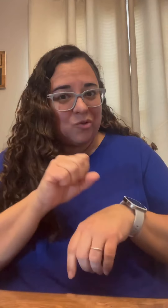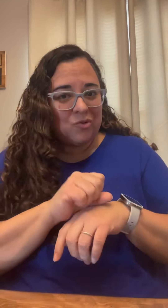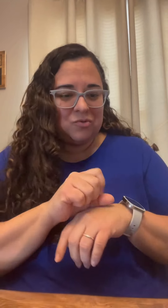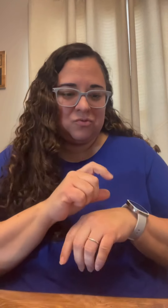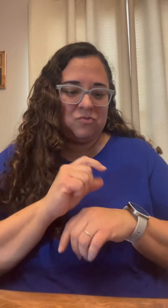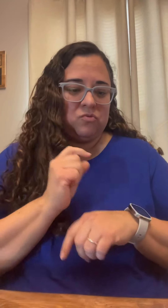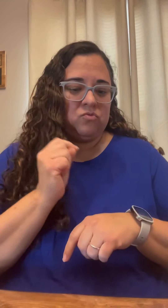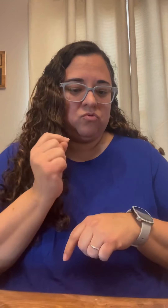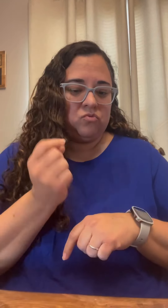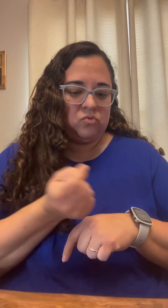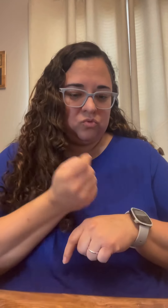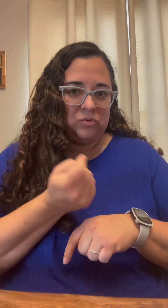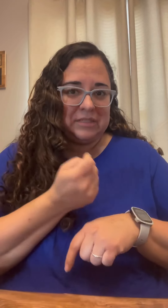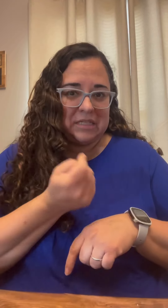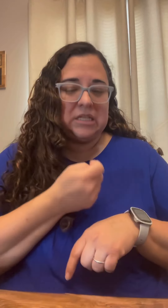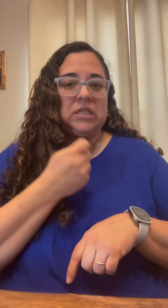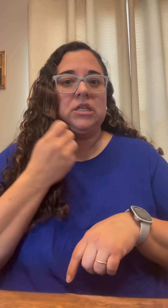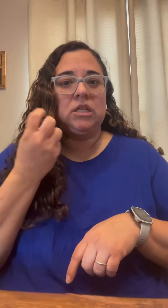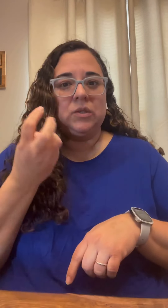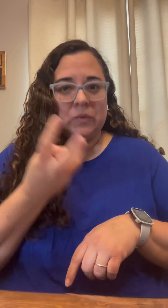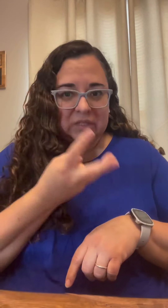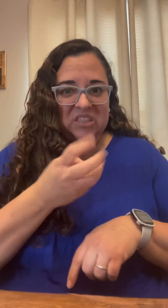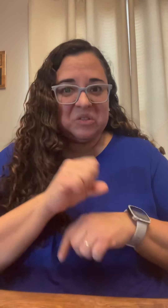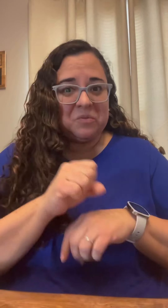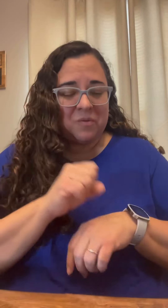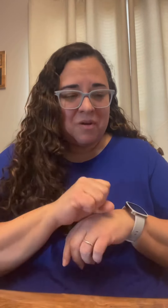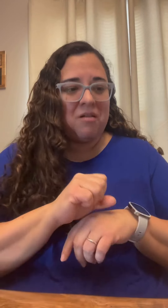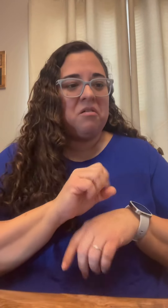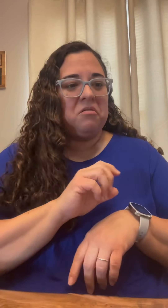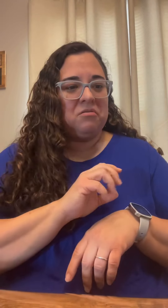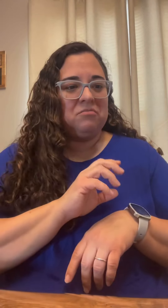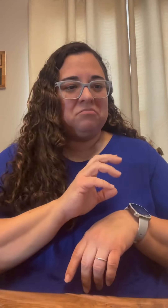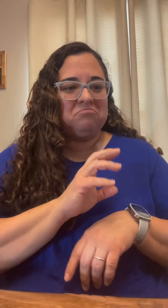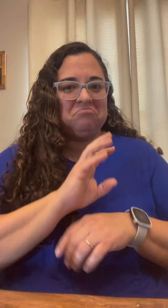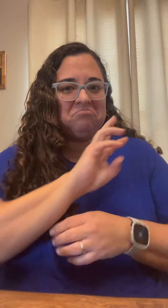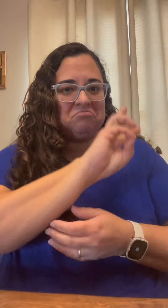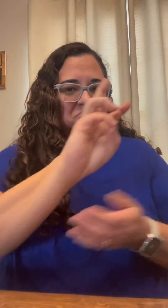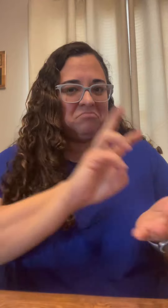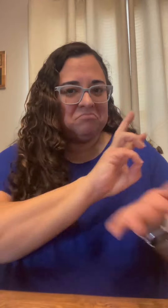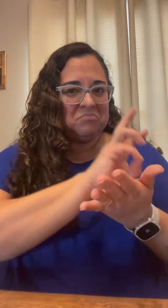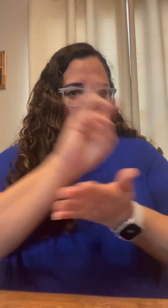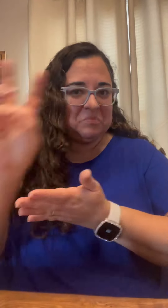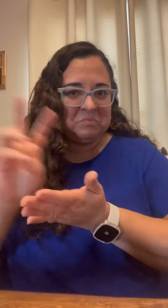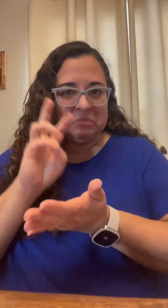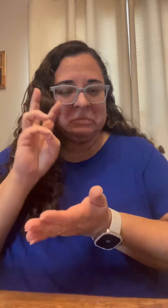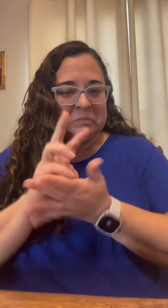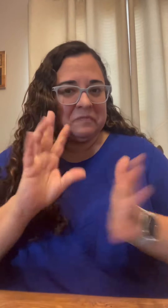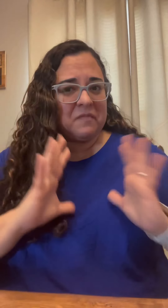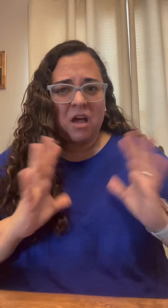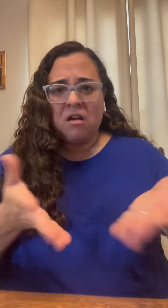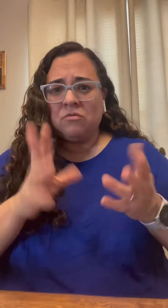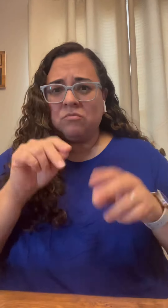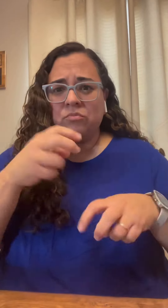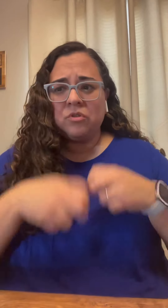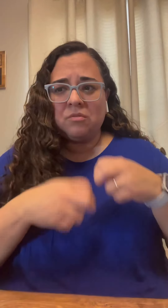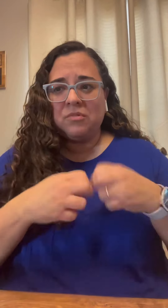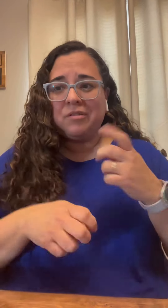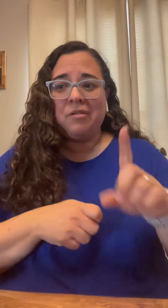i started back to work i worked on tuesday and wednesday i only worked six hours each day and i did